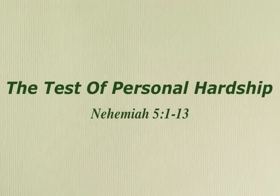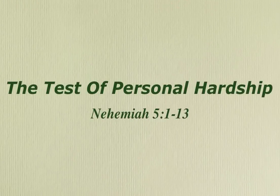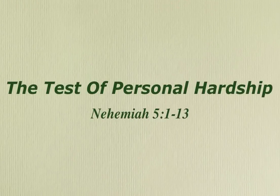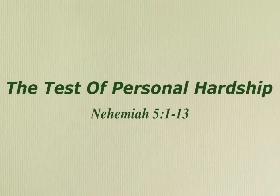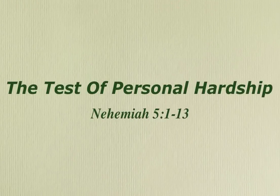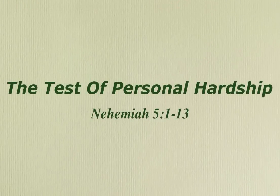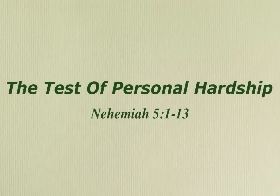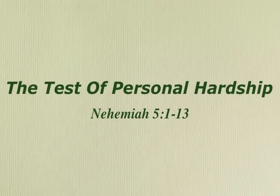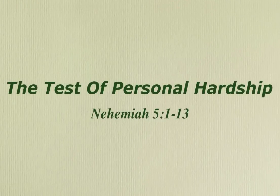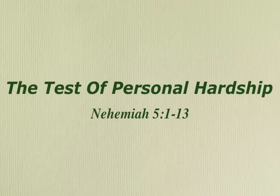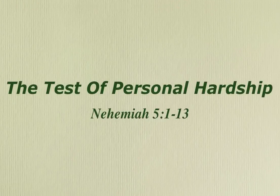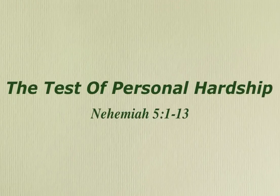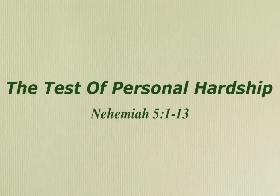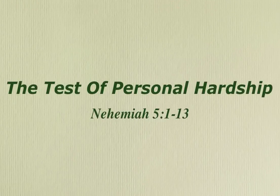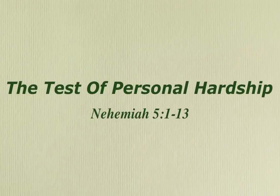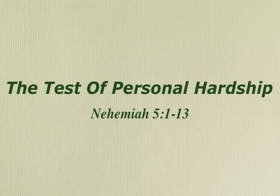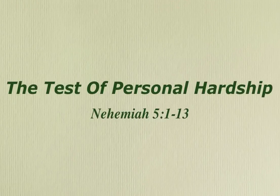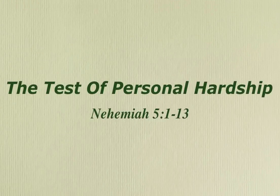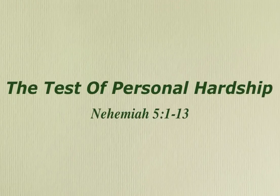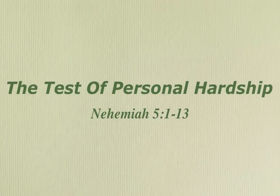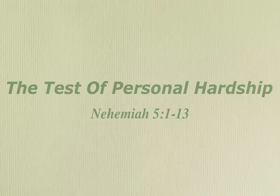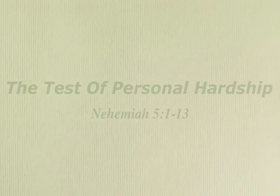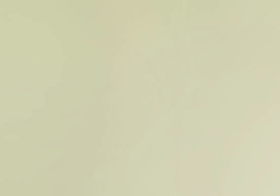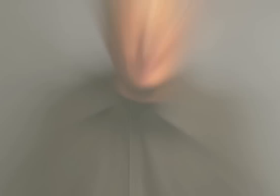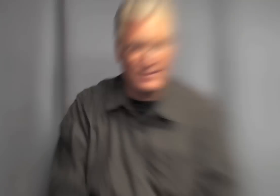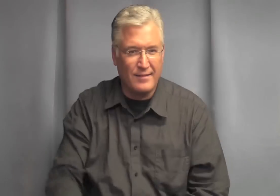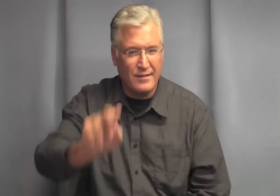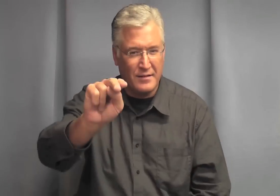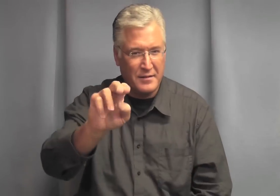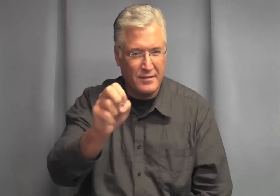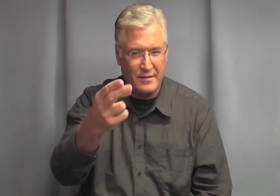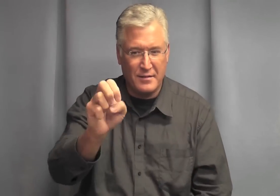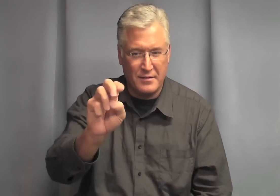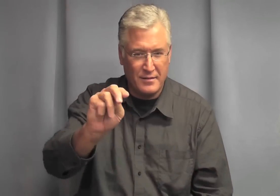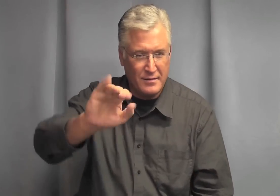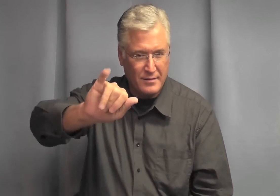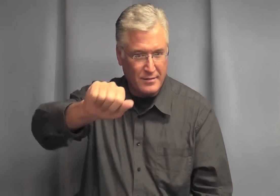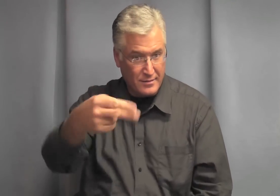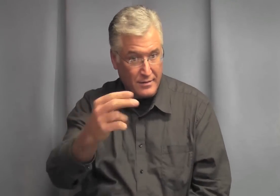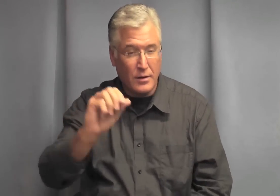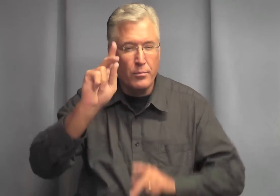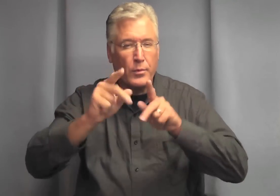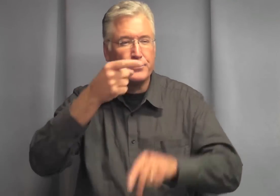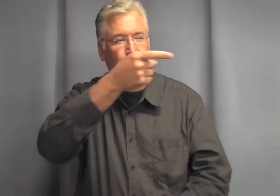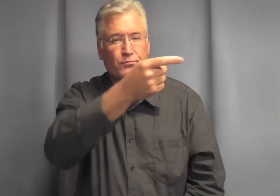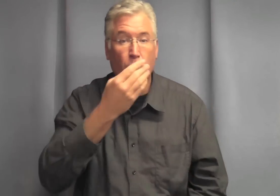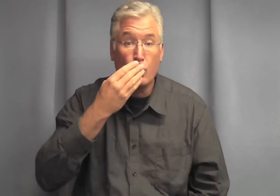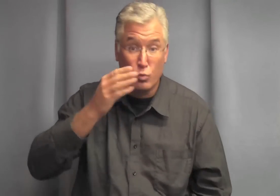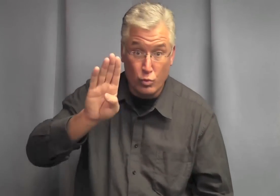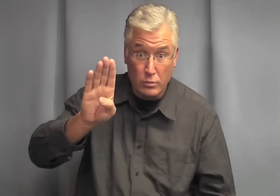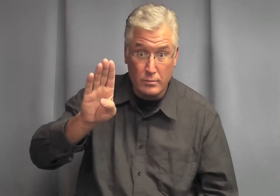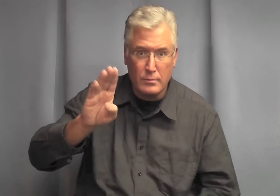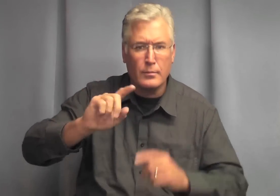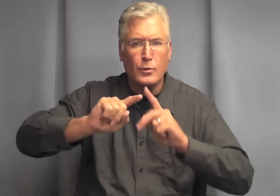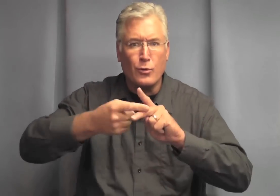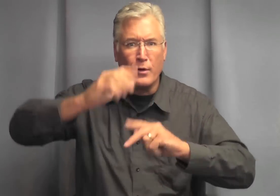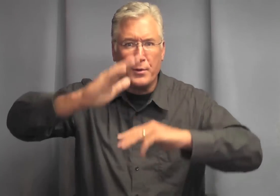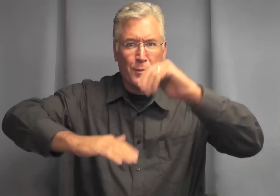the test of personal hardship Nehemiah Nehemiah and the people of Jerusalem